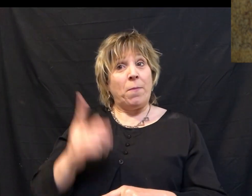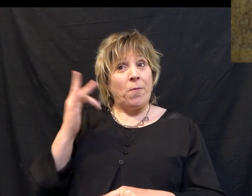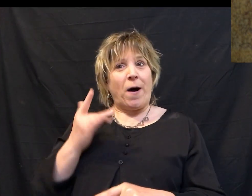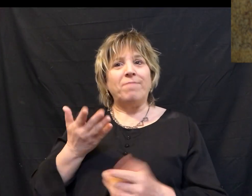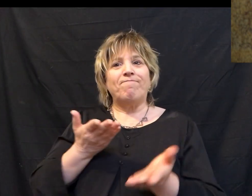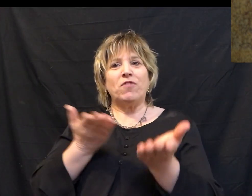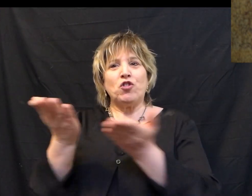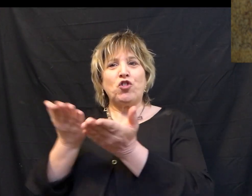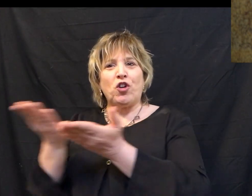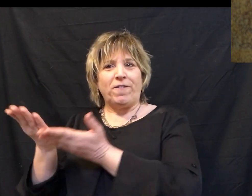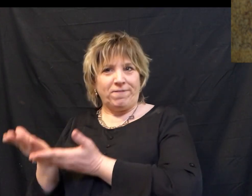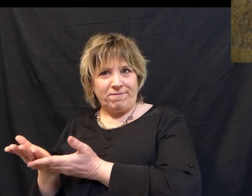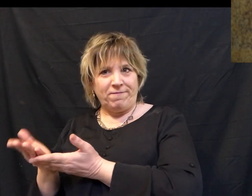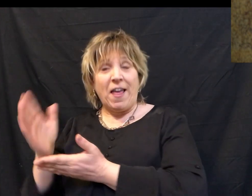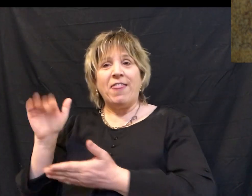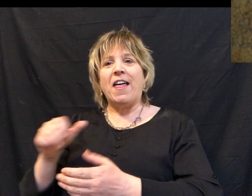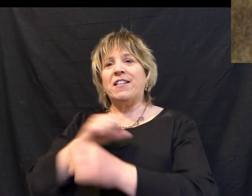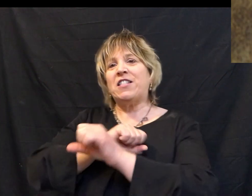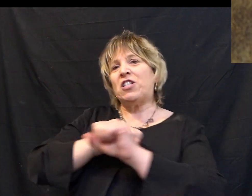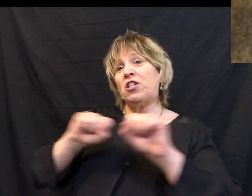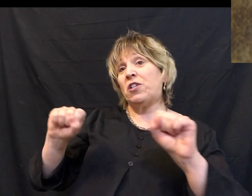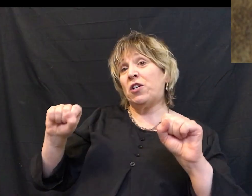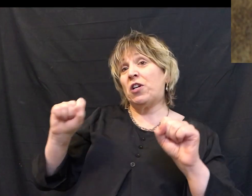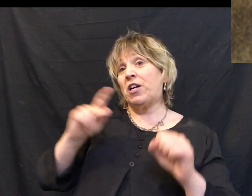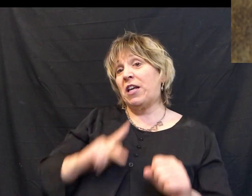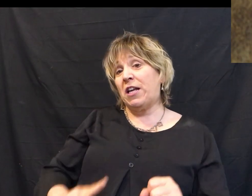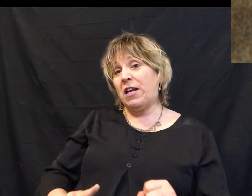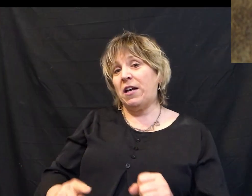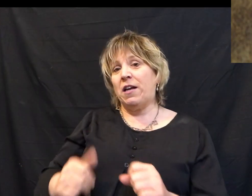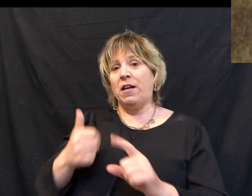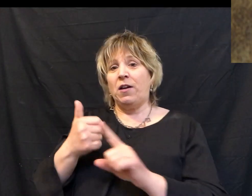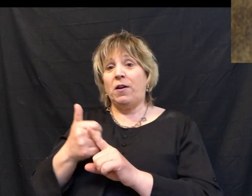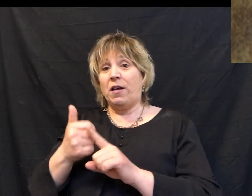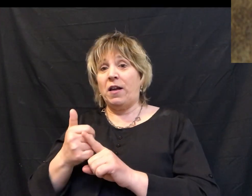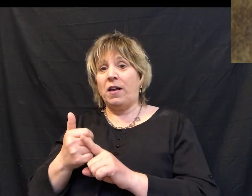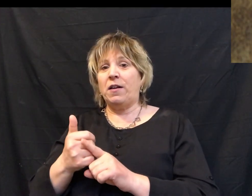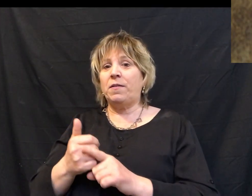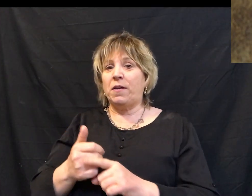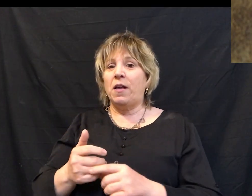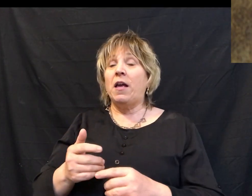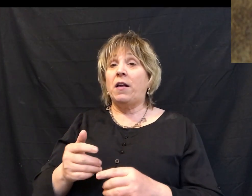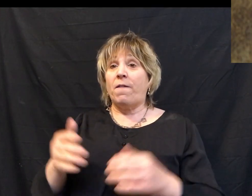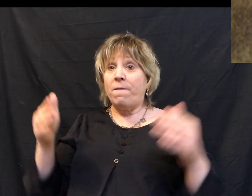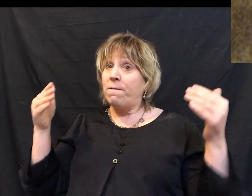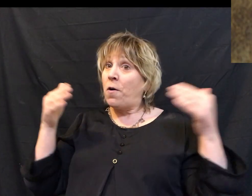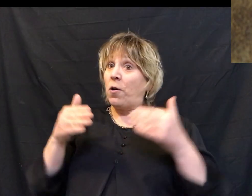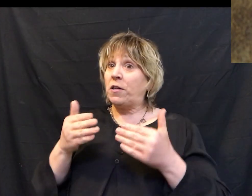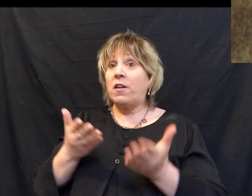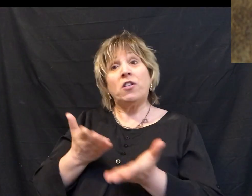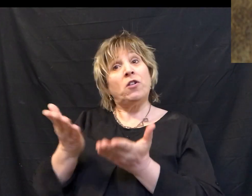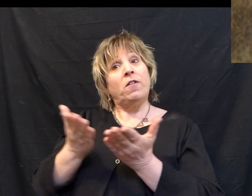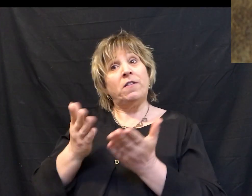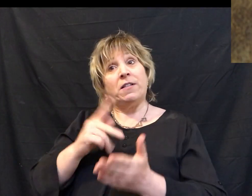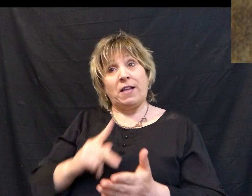come to serve. This secure king, who was at his core a serving king,